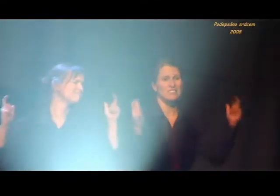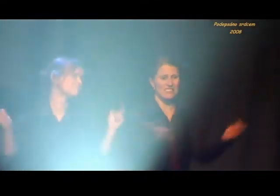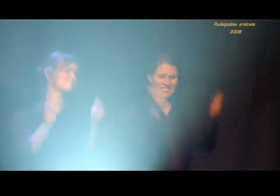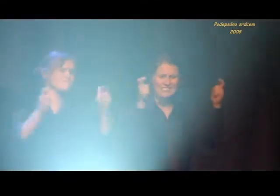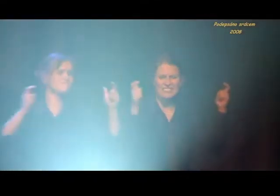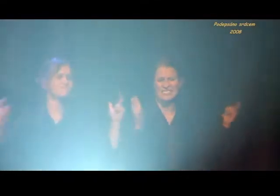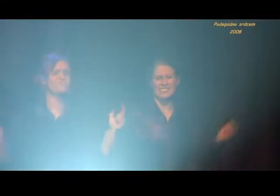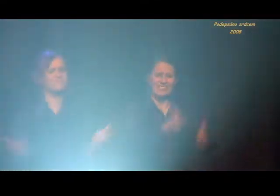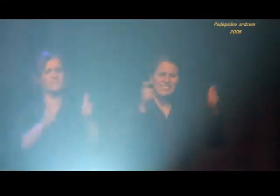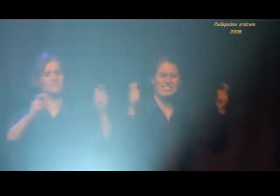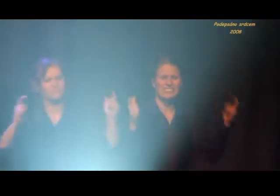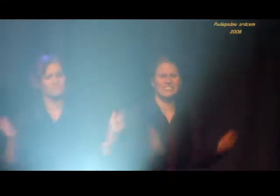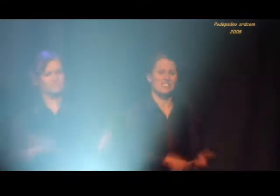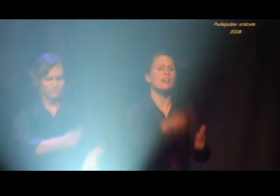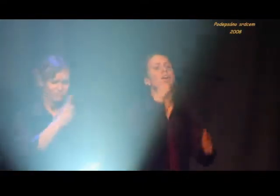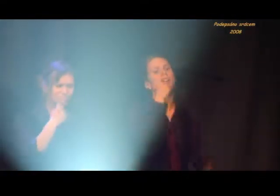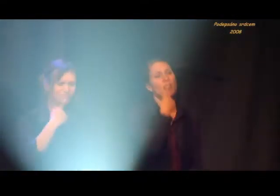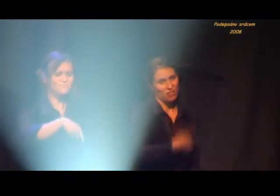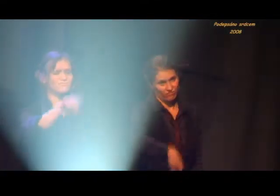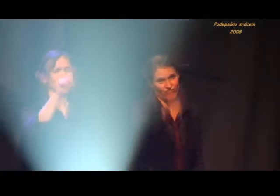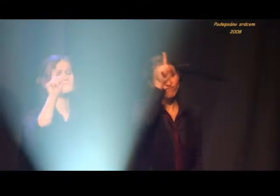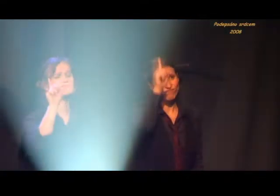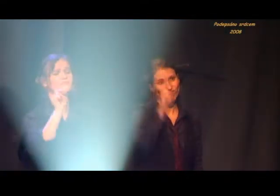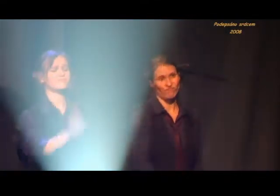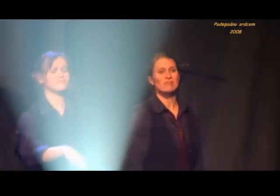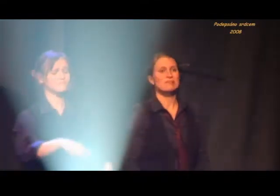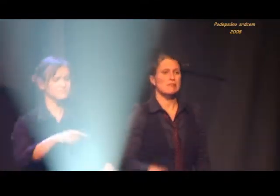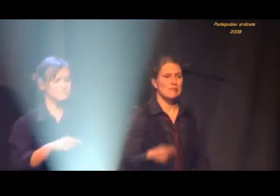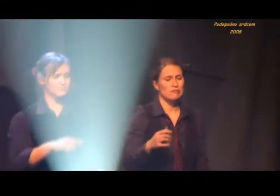Now, still so sad,